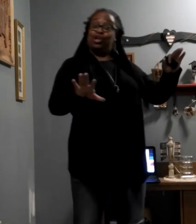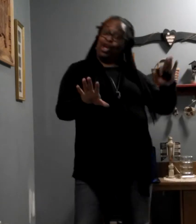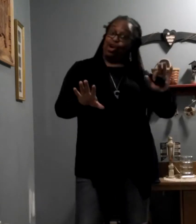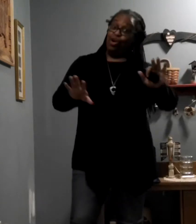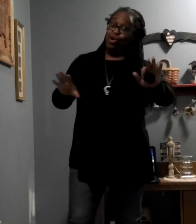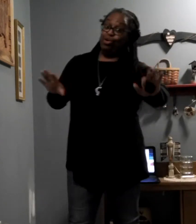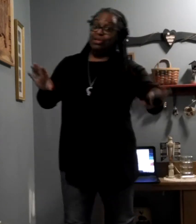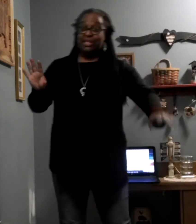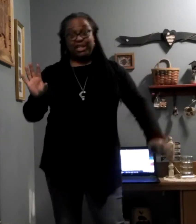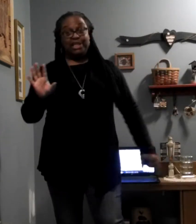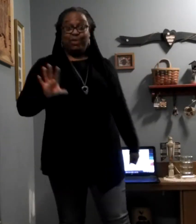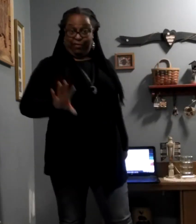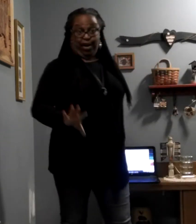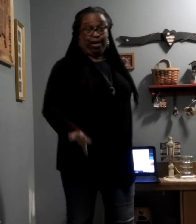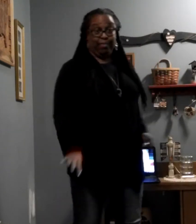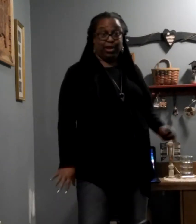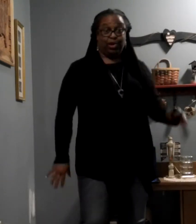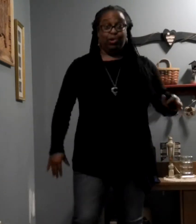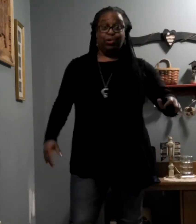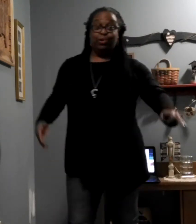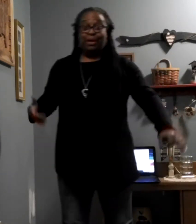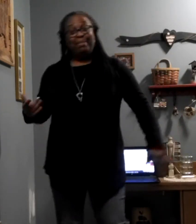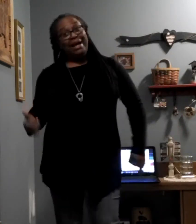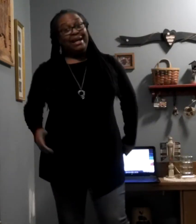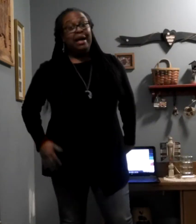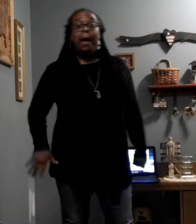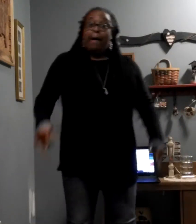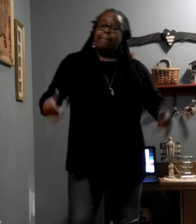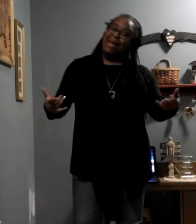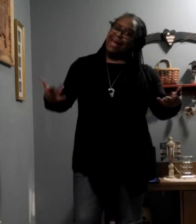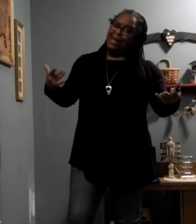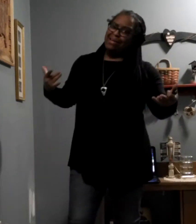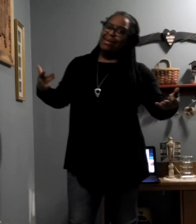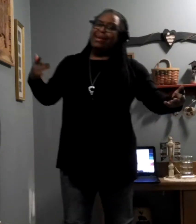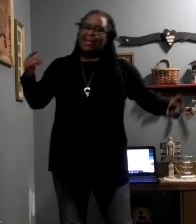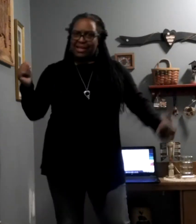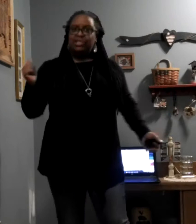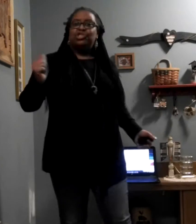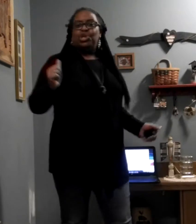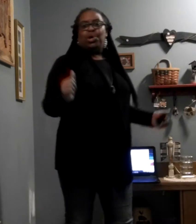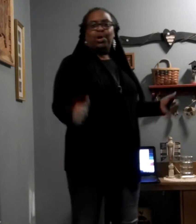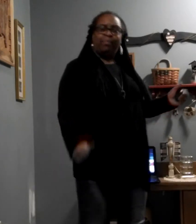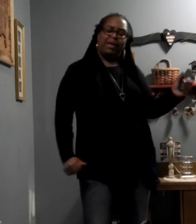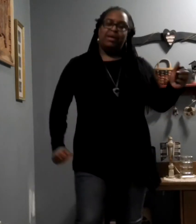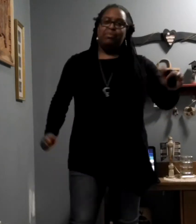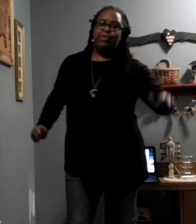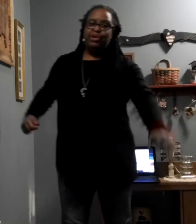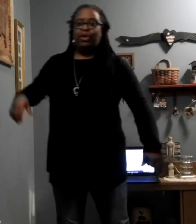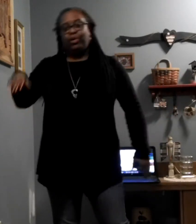nose and cheeks right from the cold. I'm like, man it's sure been brutal,